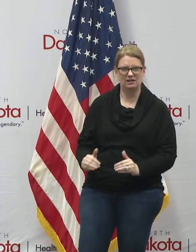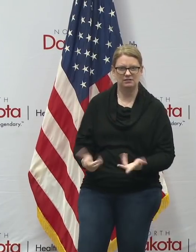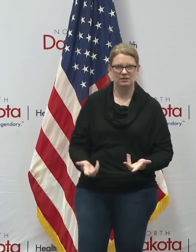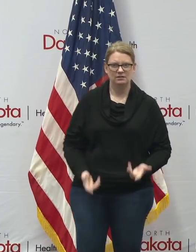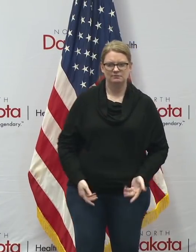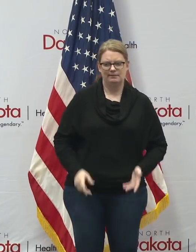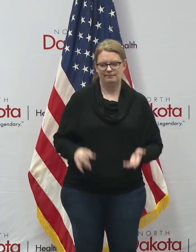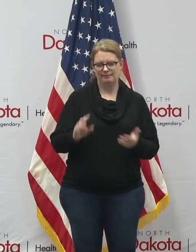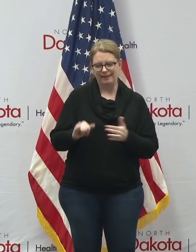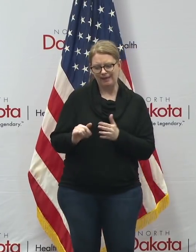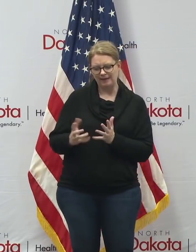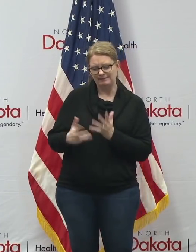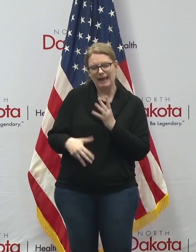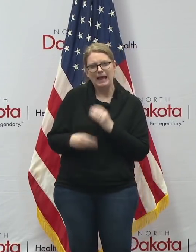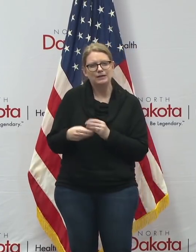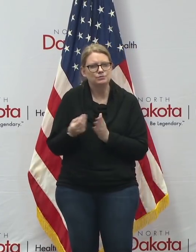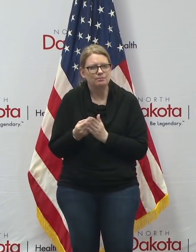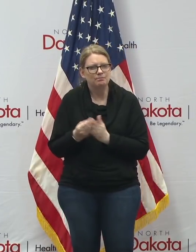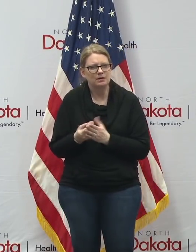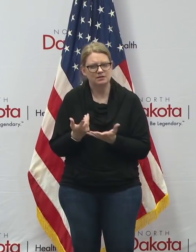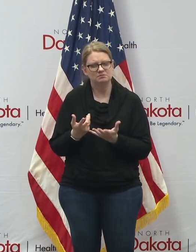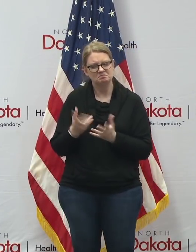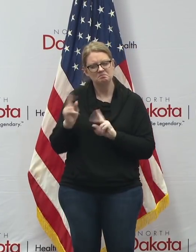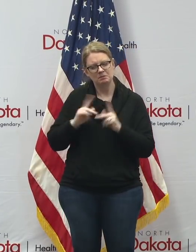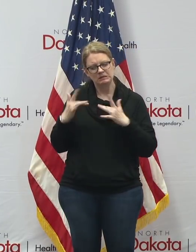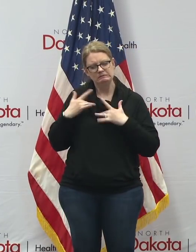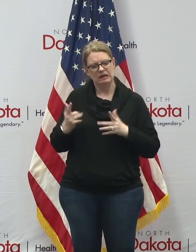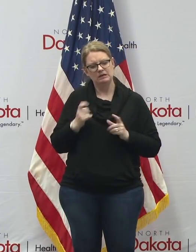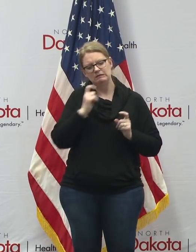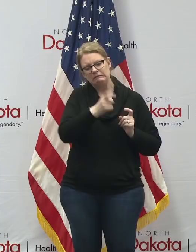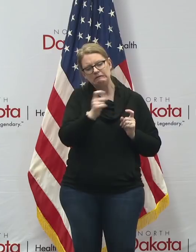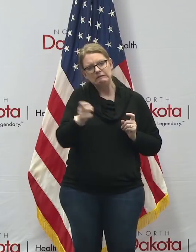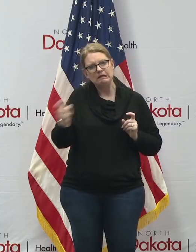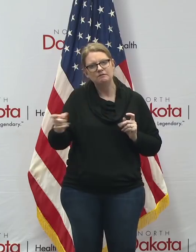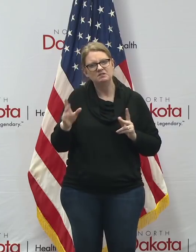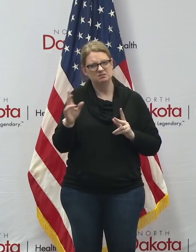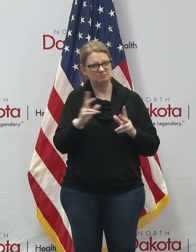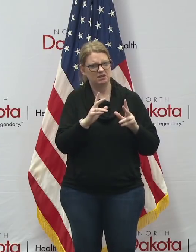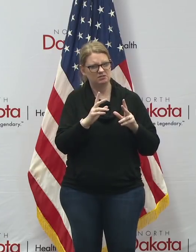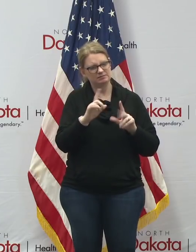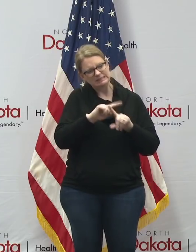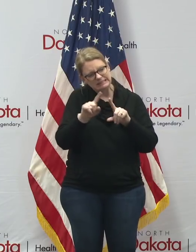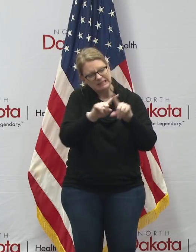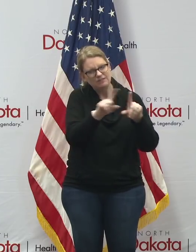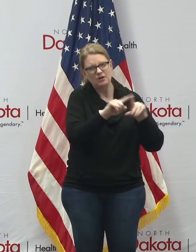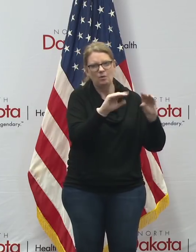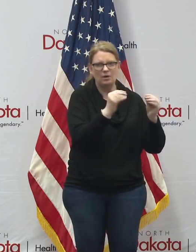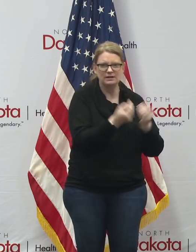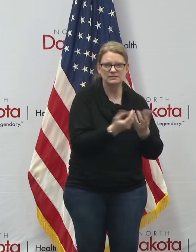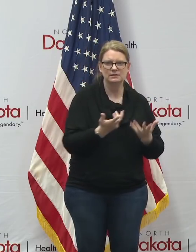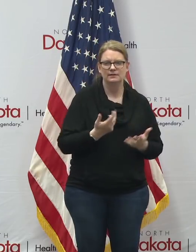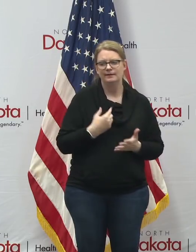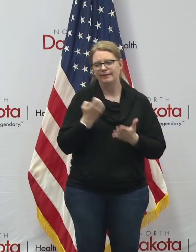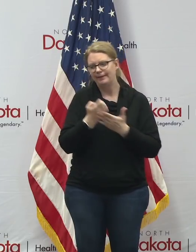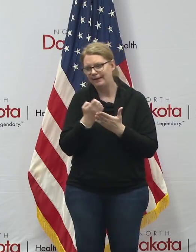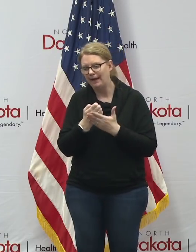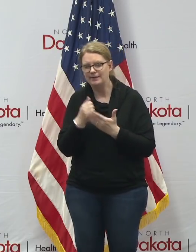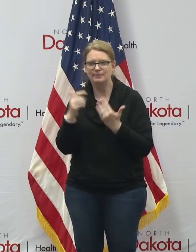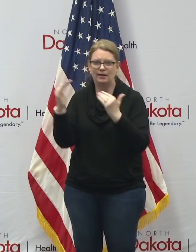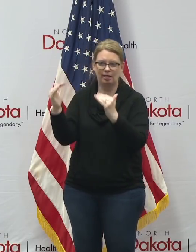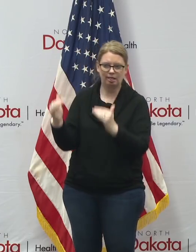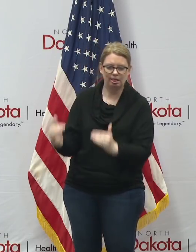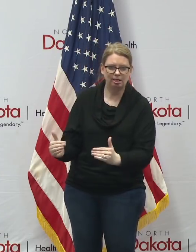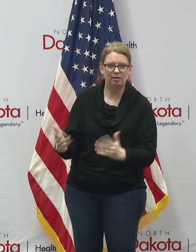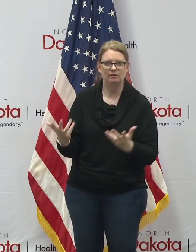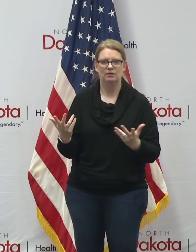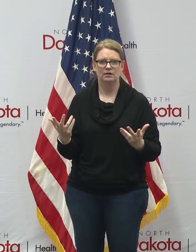have to make donations to charitable causes and so as income goes down the economy suffers the ability of people